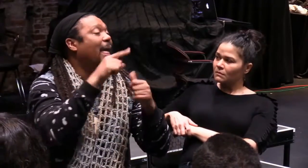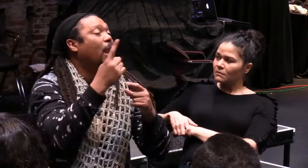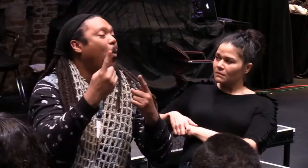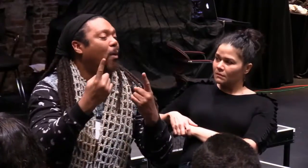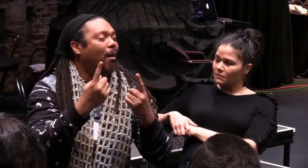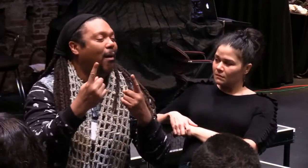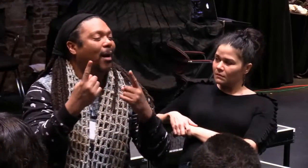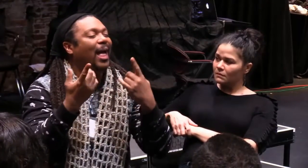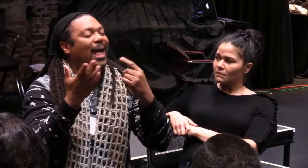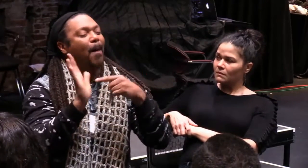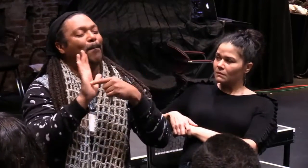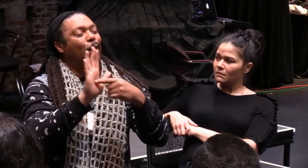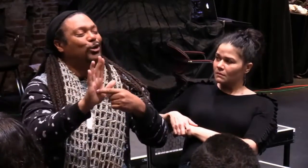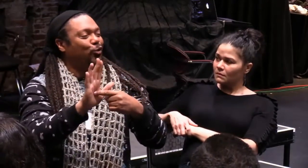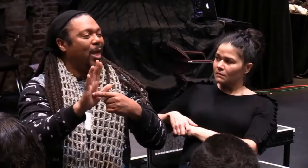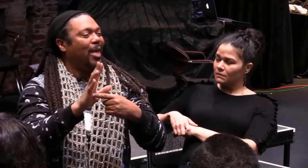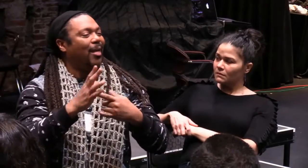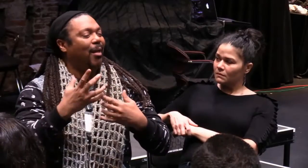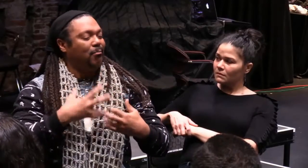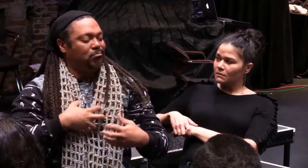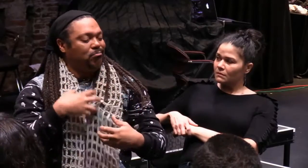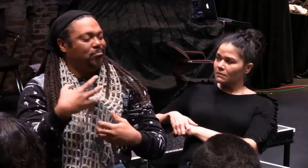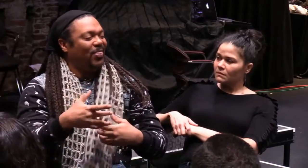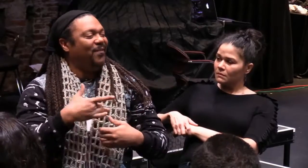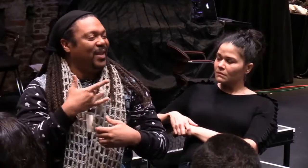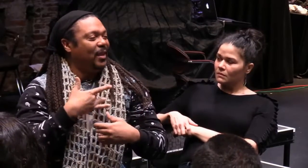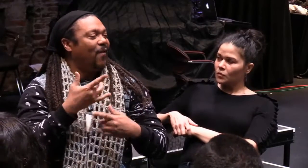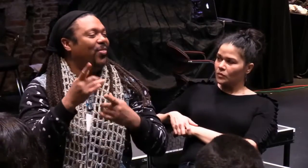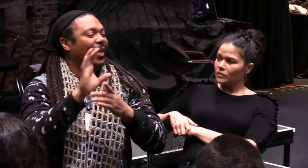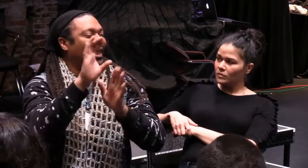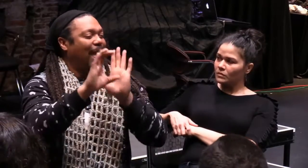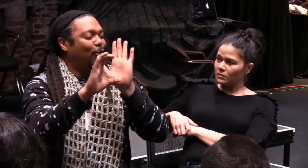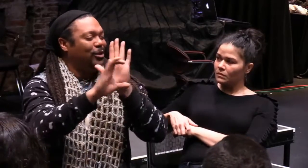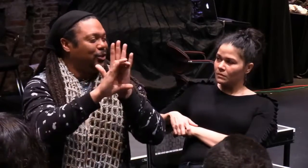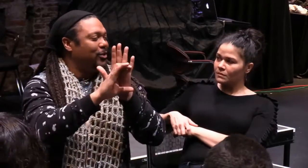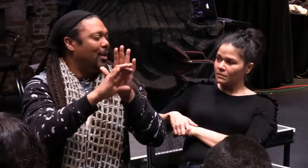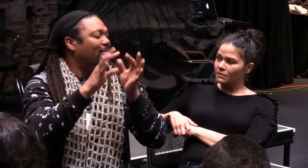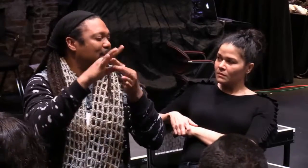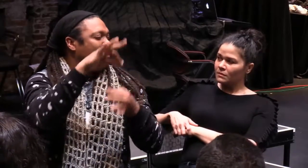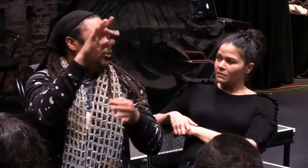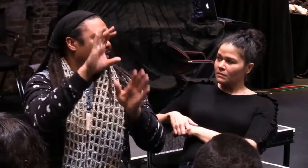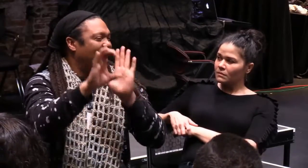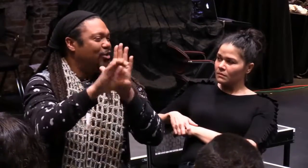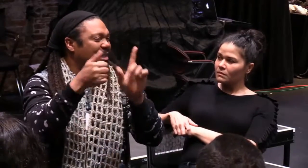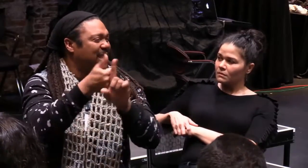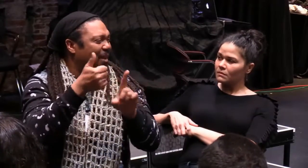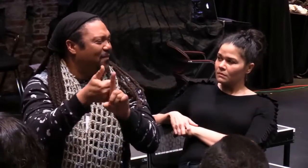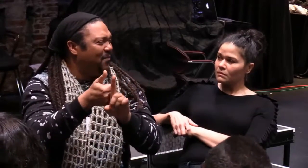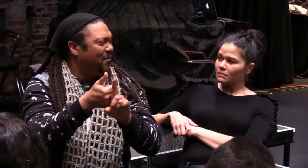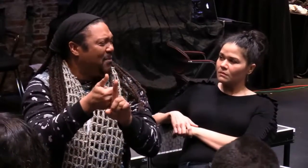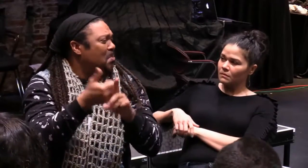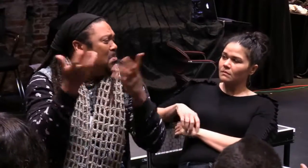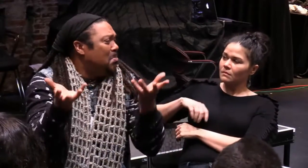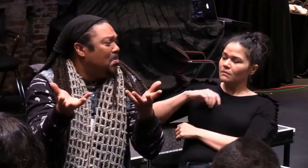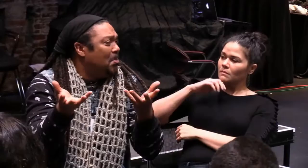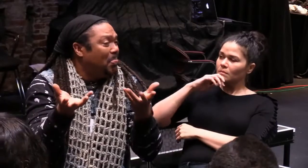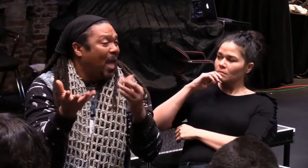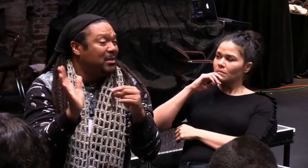blind actors. It could be anybody as long as we're telling the story of Andrew Foster. Anybody can be portrayed because the feelings, those natural human feelings, the spirit of the character